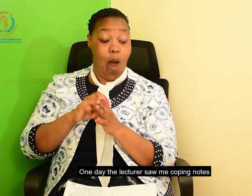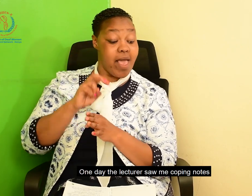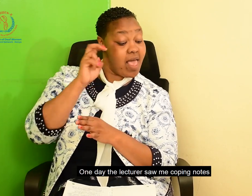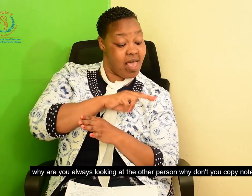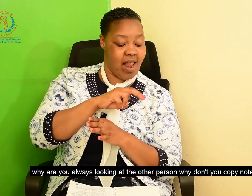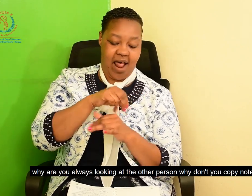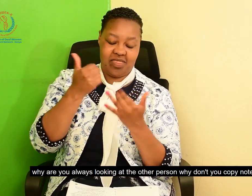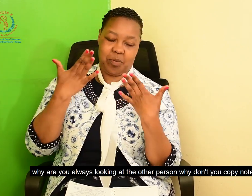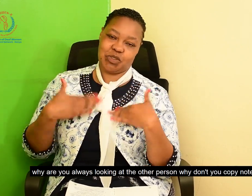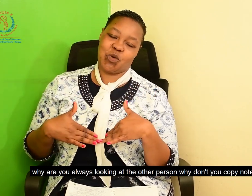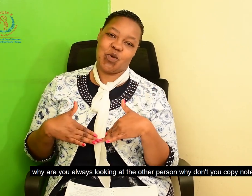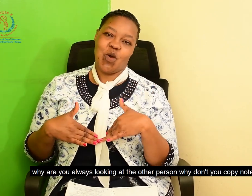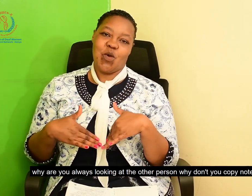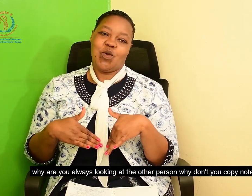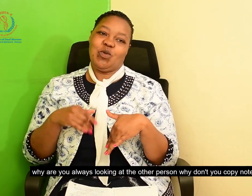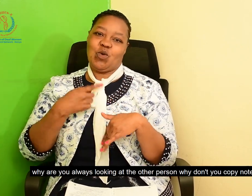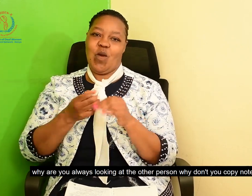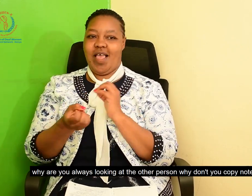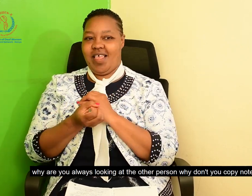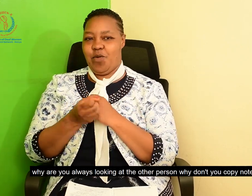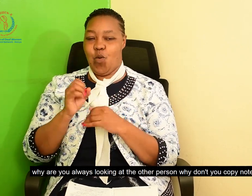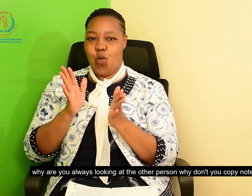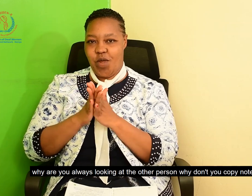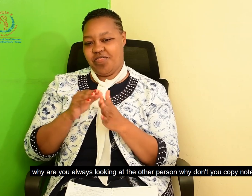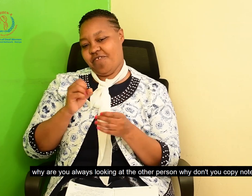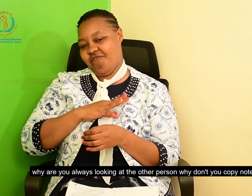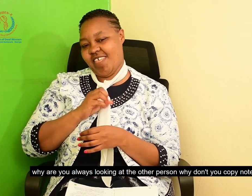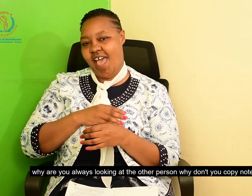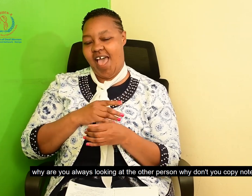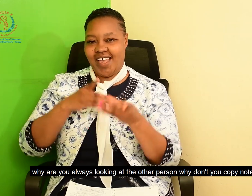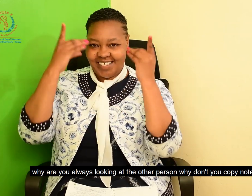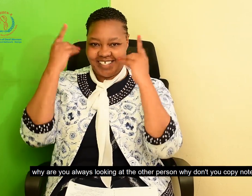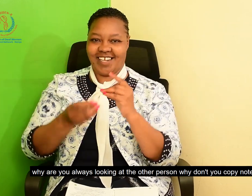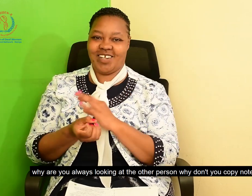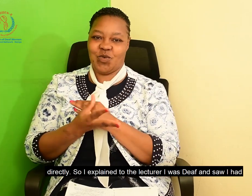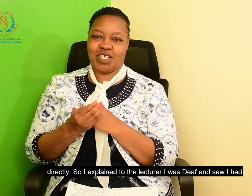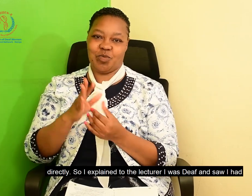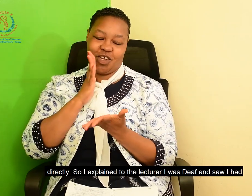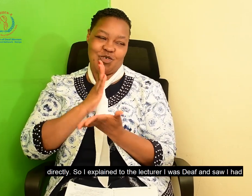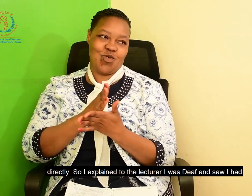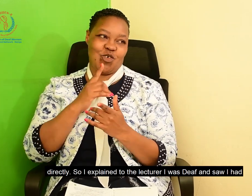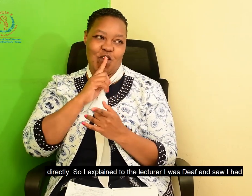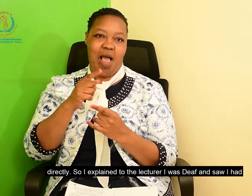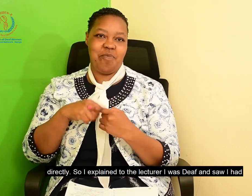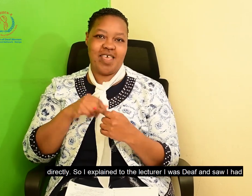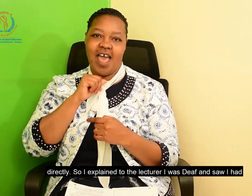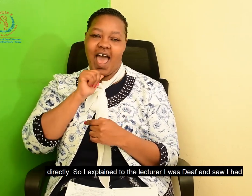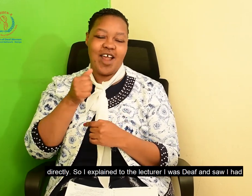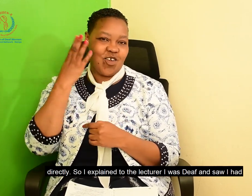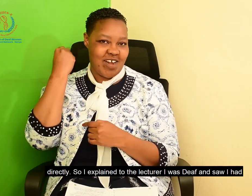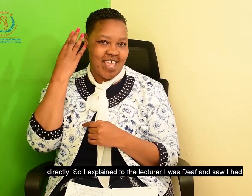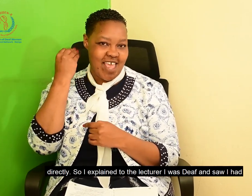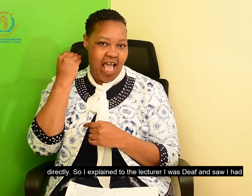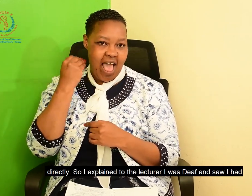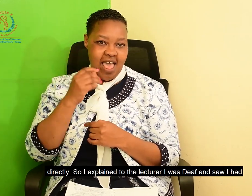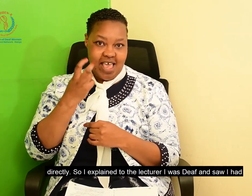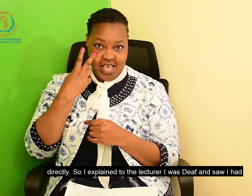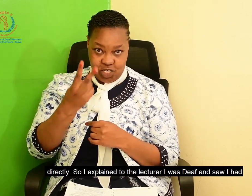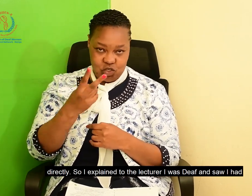Why are you always looking at the other person? Why don't you copy the notes directly? So, finally, I decided to explain to the lecturer